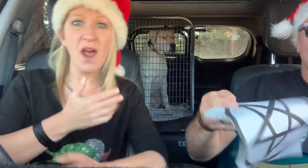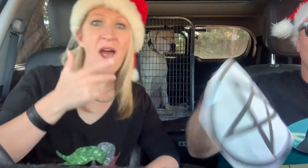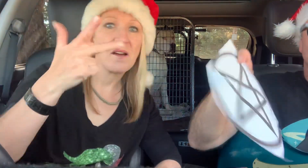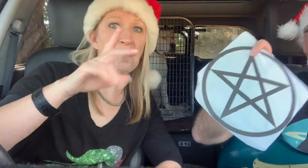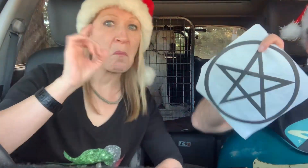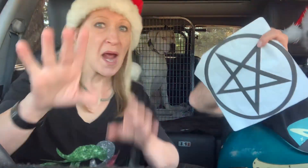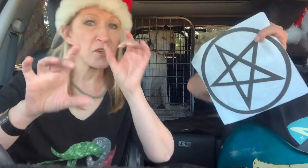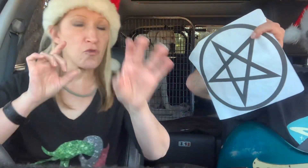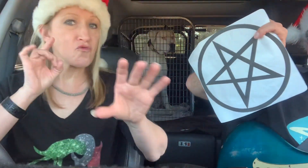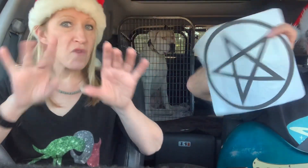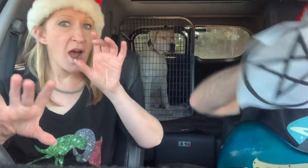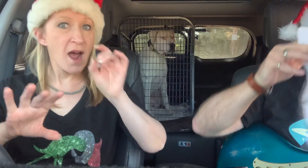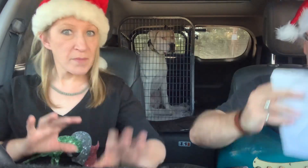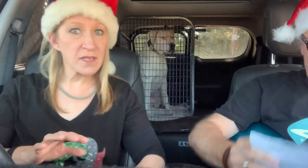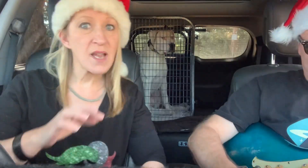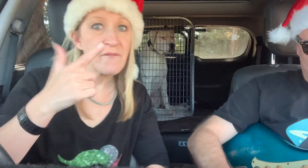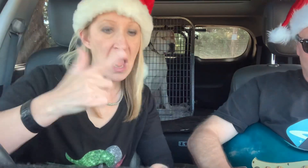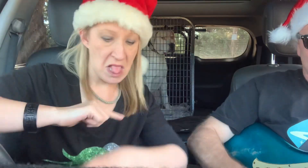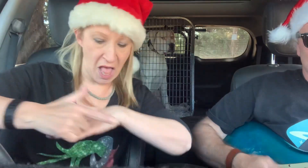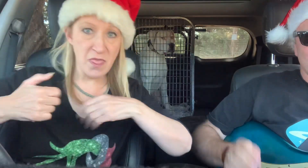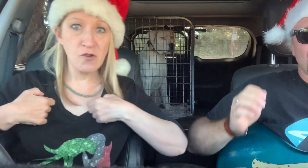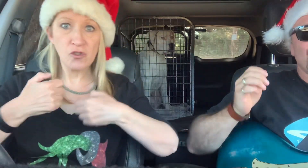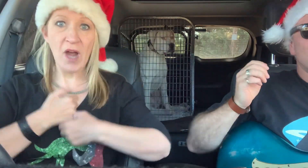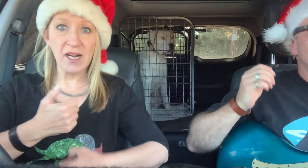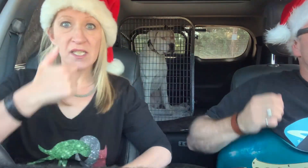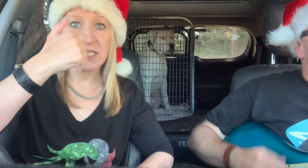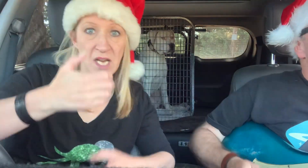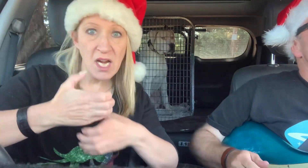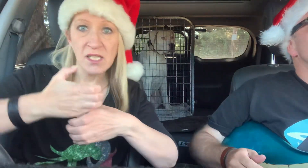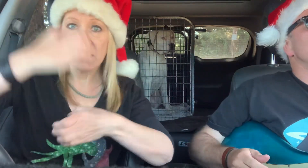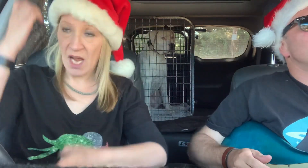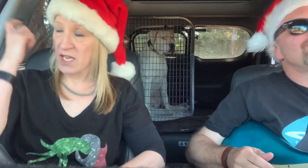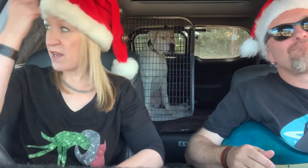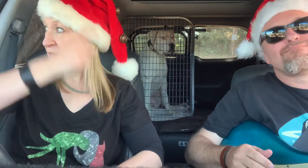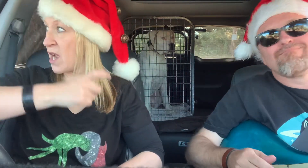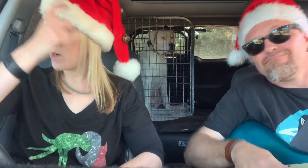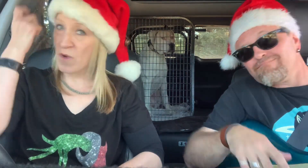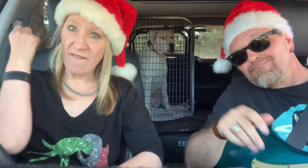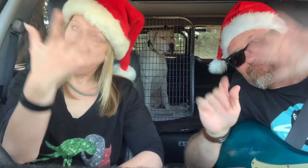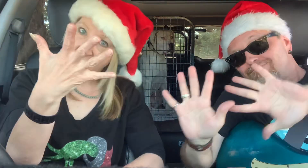a tattoo of a party Five